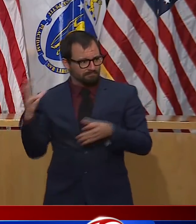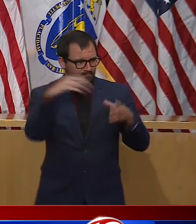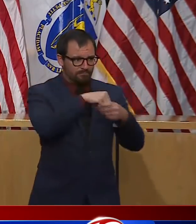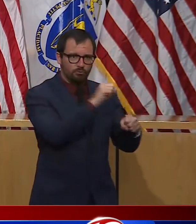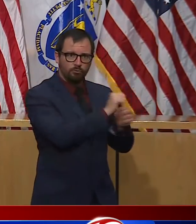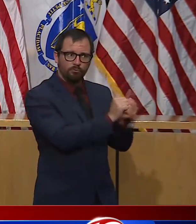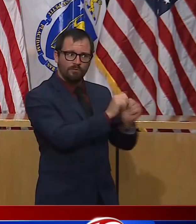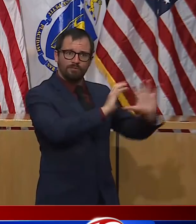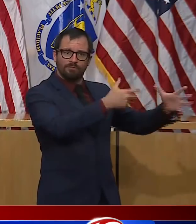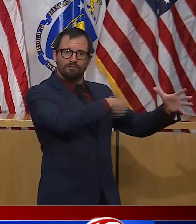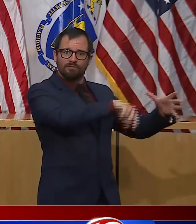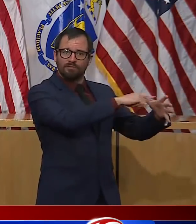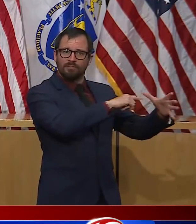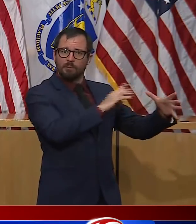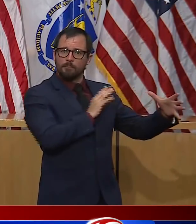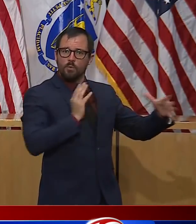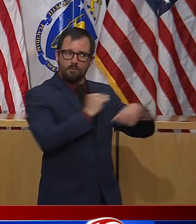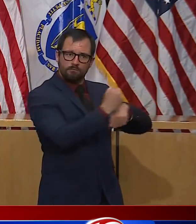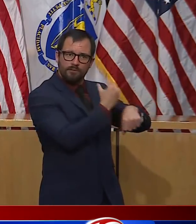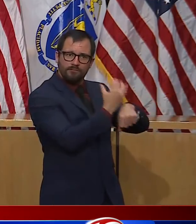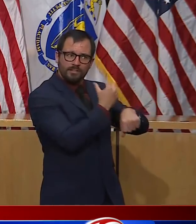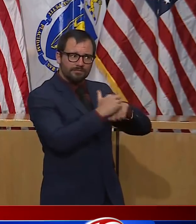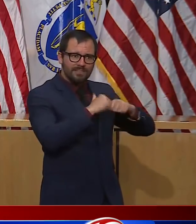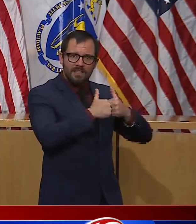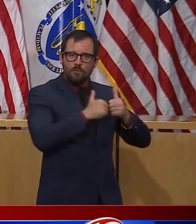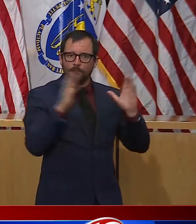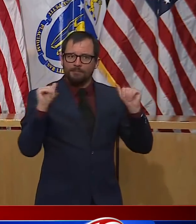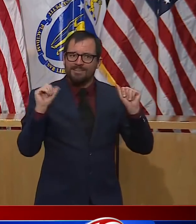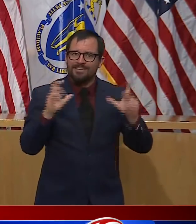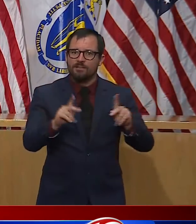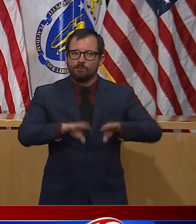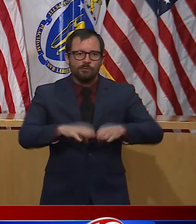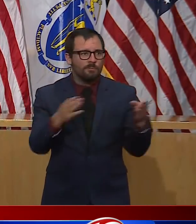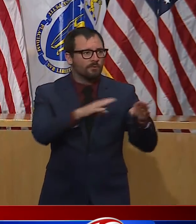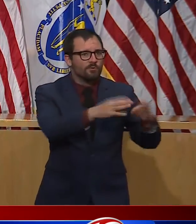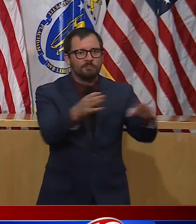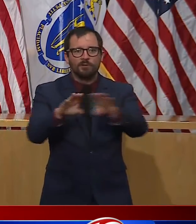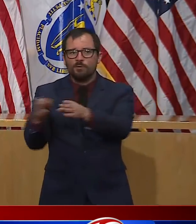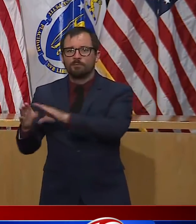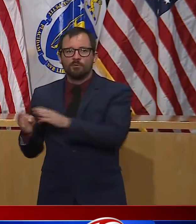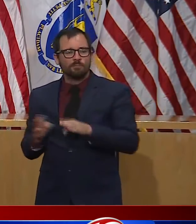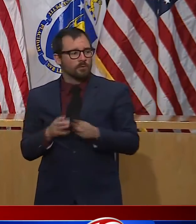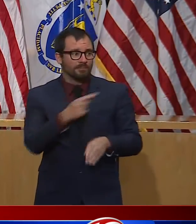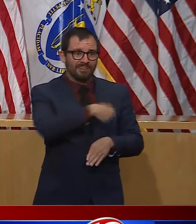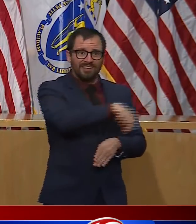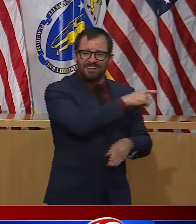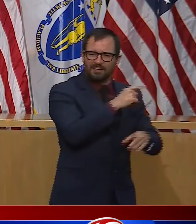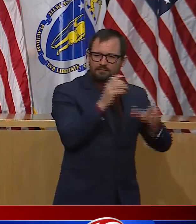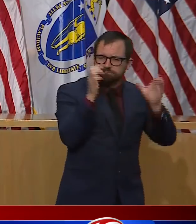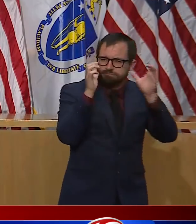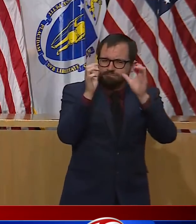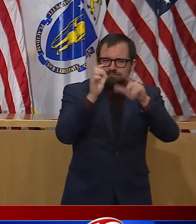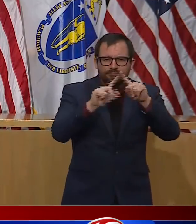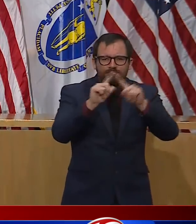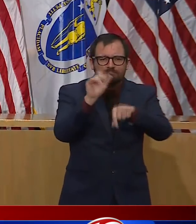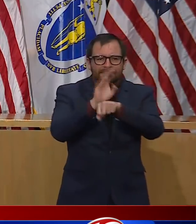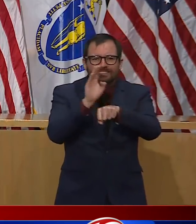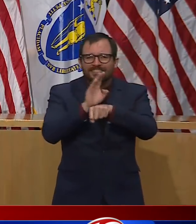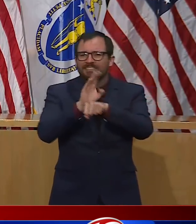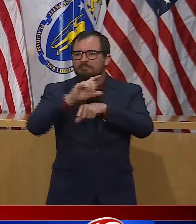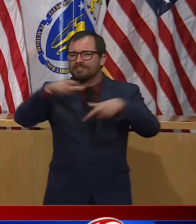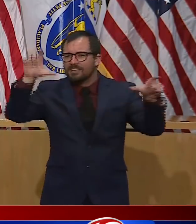Local government leaders, nonprofits, labor leaders, small and large employers, to name just a few.